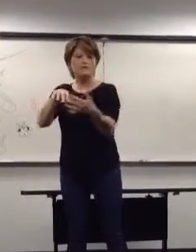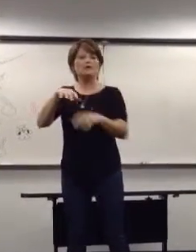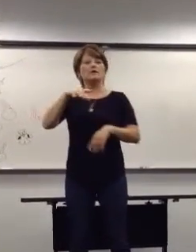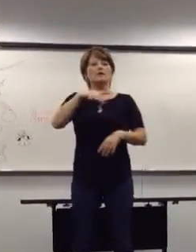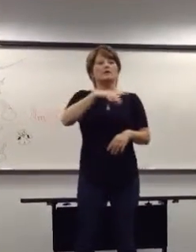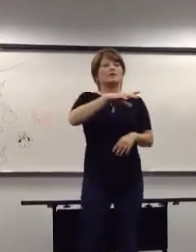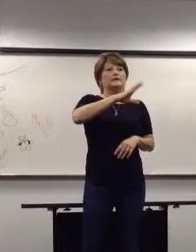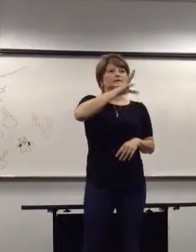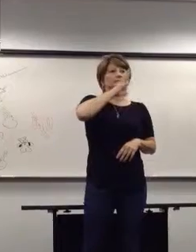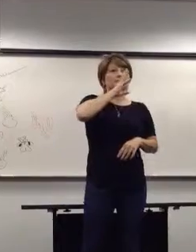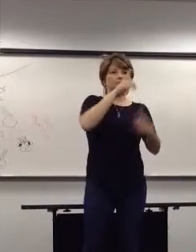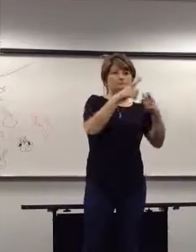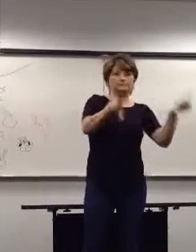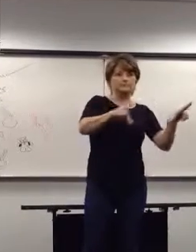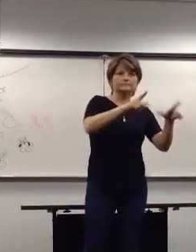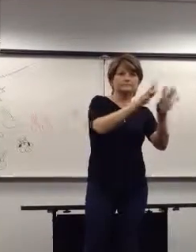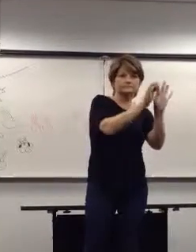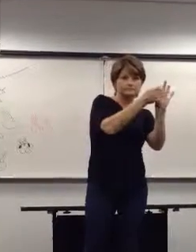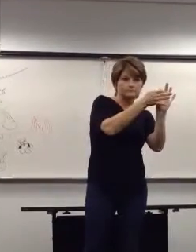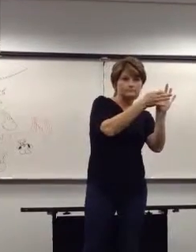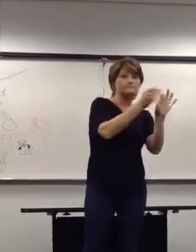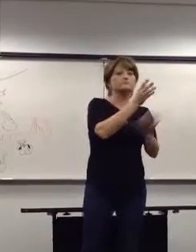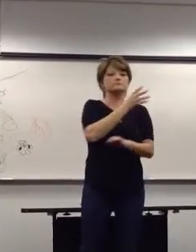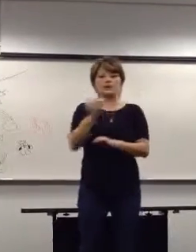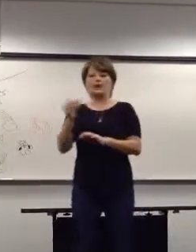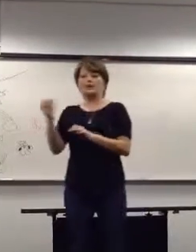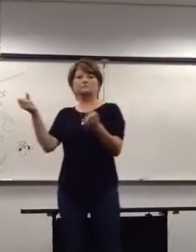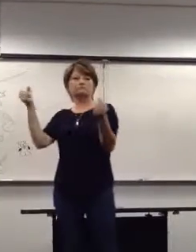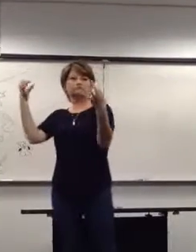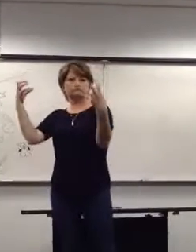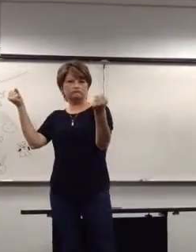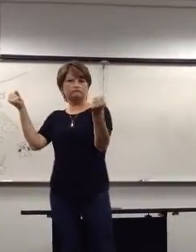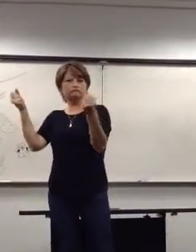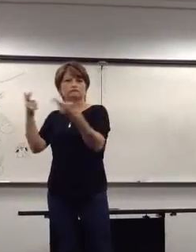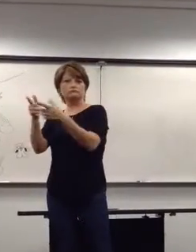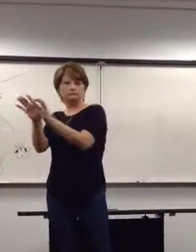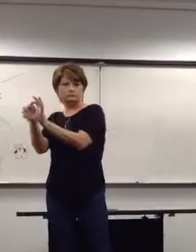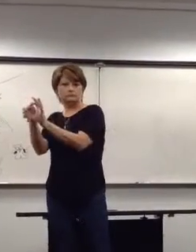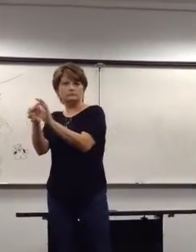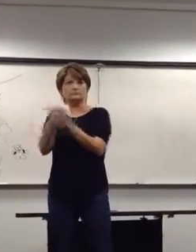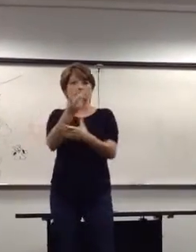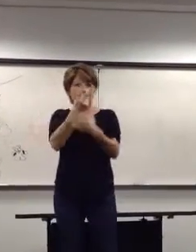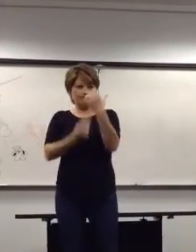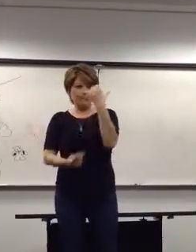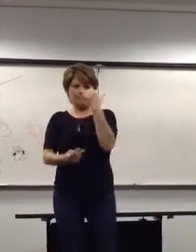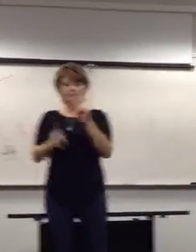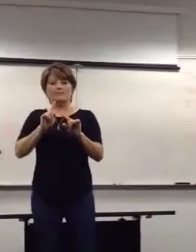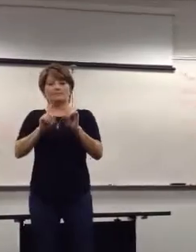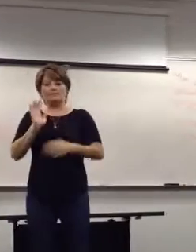So, we will study spoken language interpreting along with ASL interpreting, sign language interpreting.